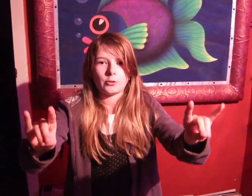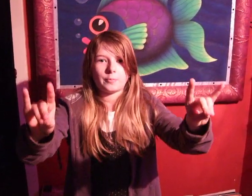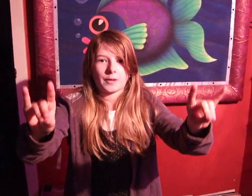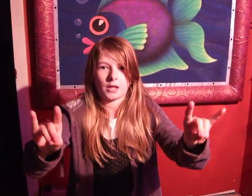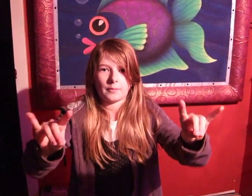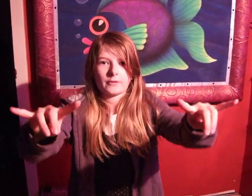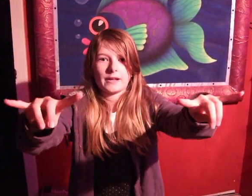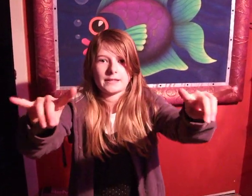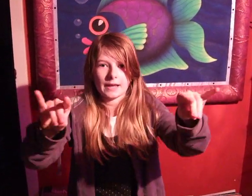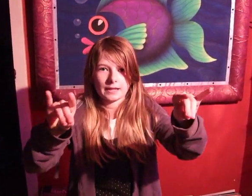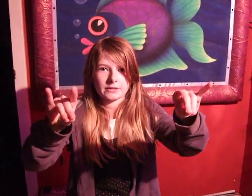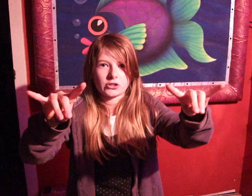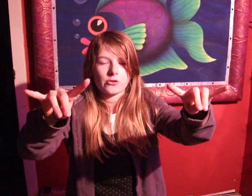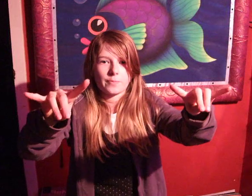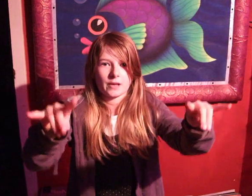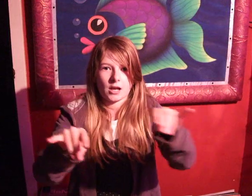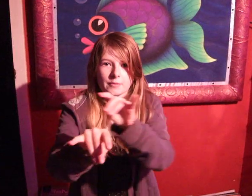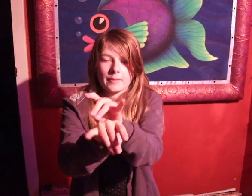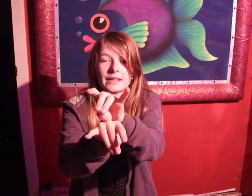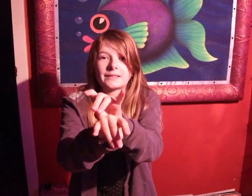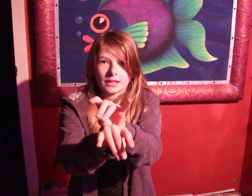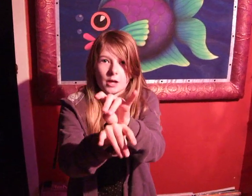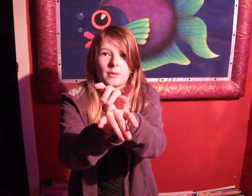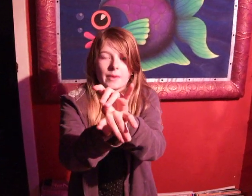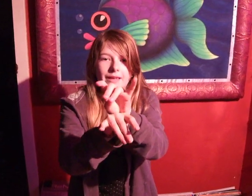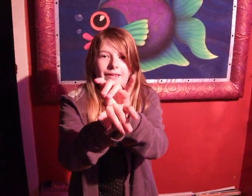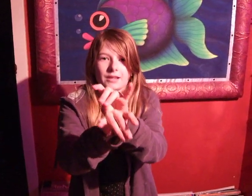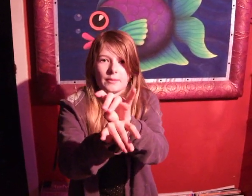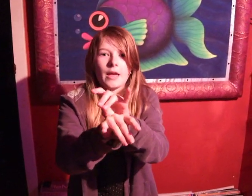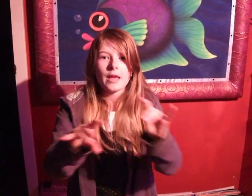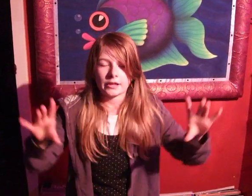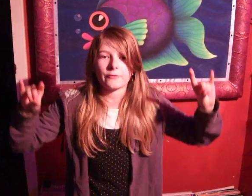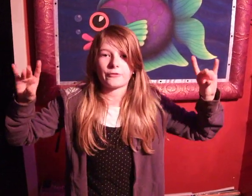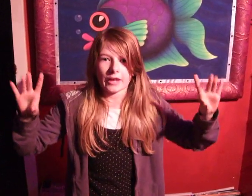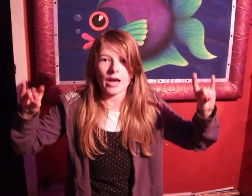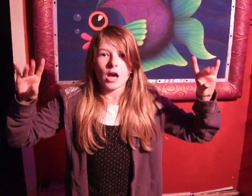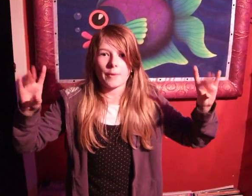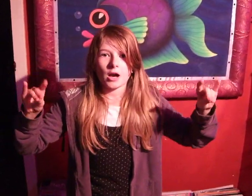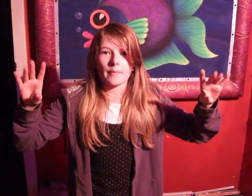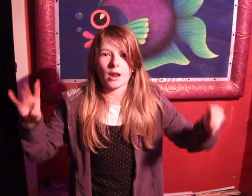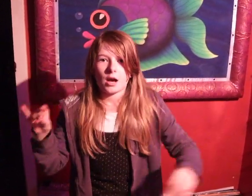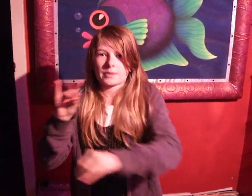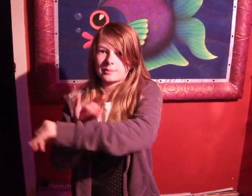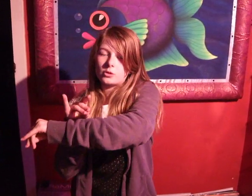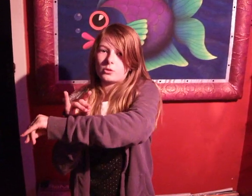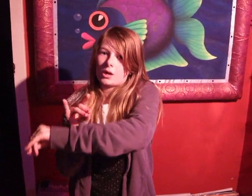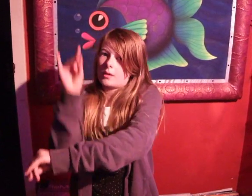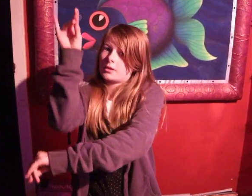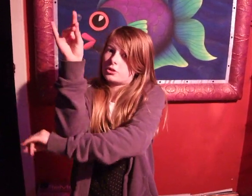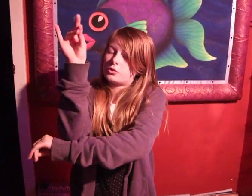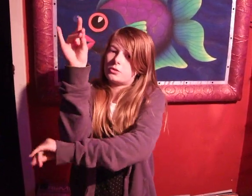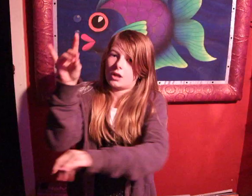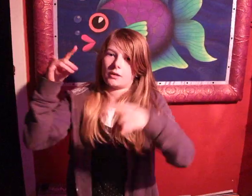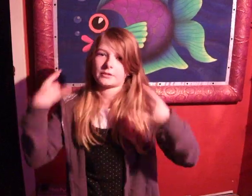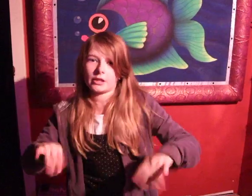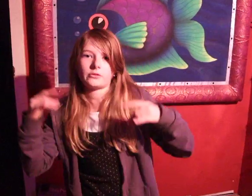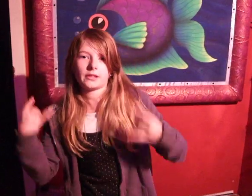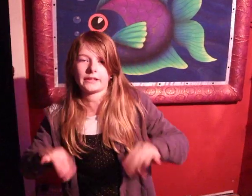Pooping Llama, Crazy and Stupid Llama, Mating Llama, Making Llama, Don't Forget Obama Llama, Small Llama, Tall Llama, Totally